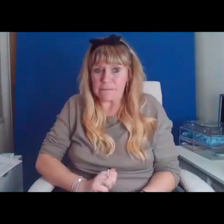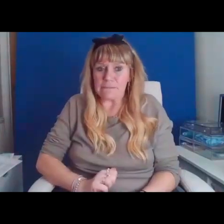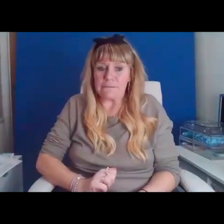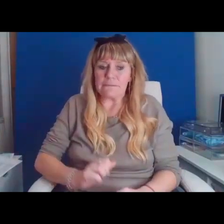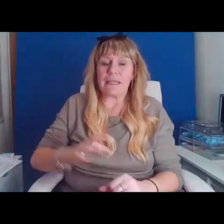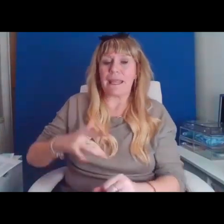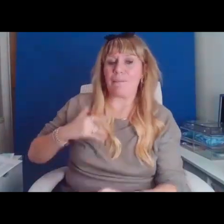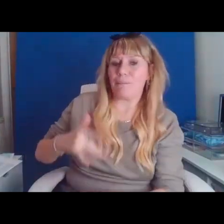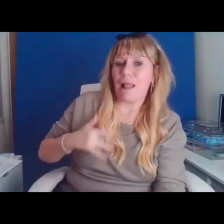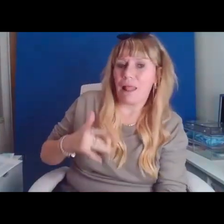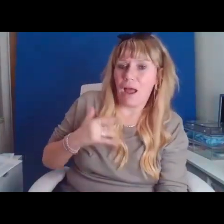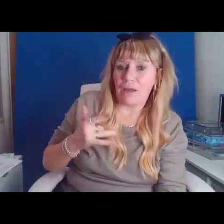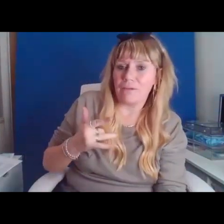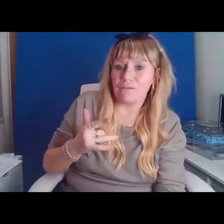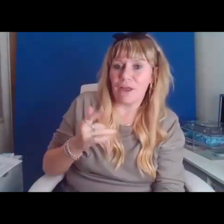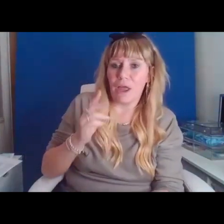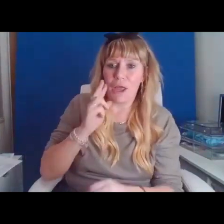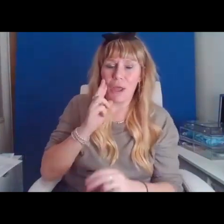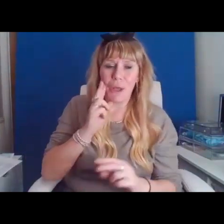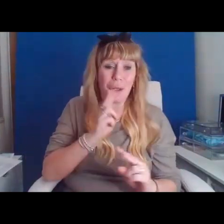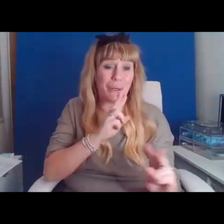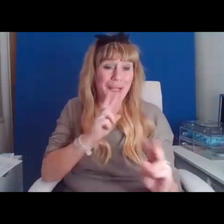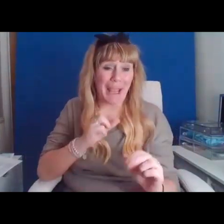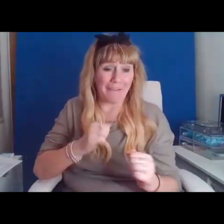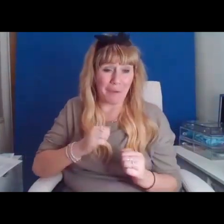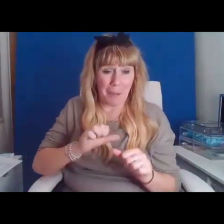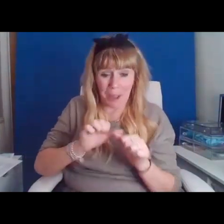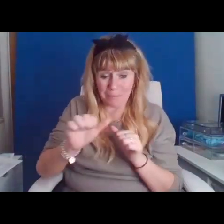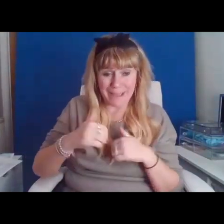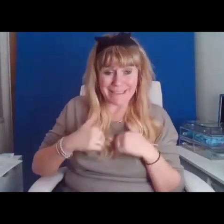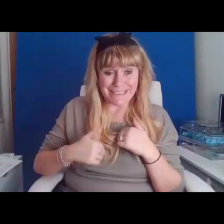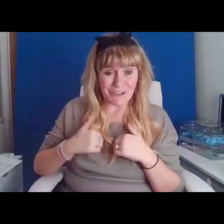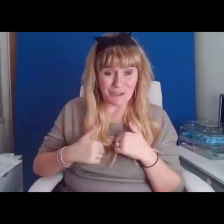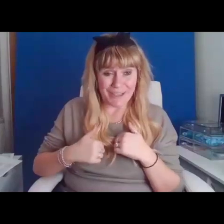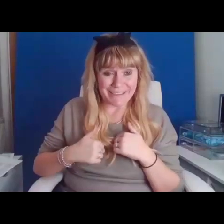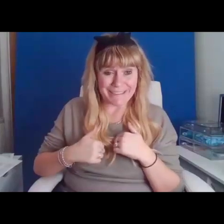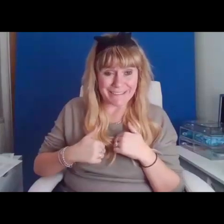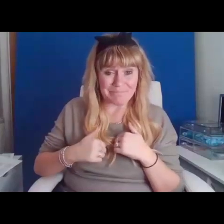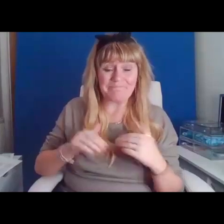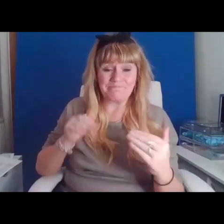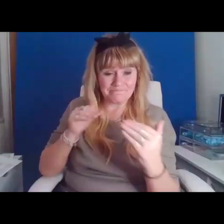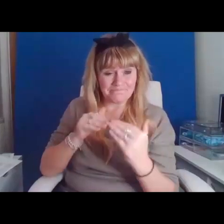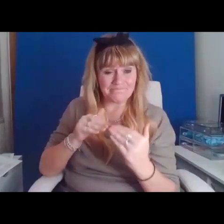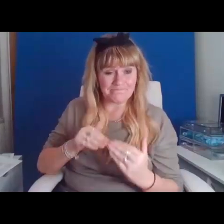Looking out for my best interests. Prioritising my survival.